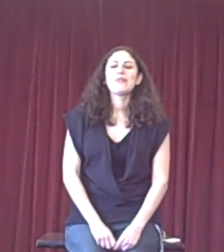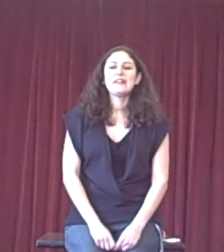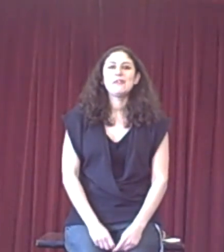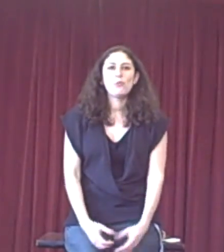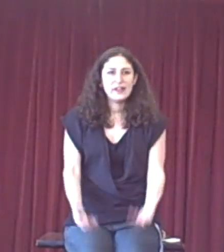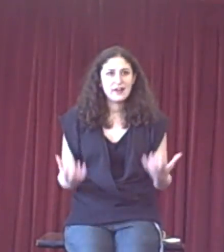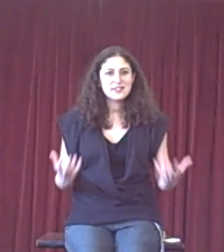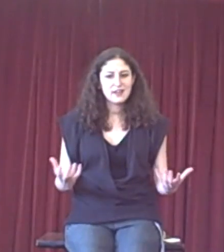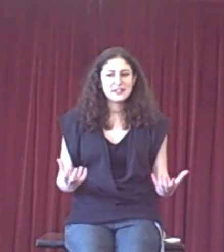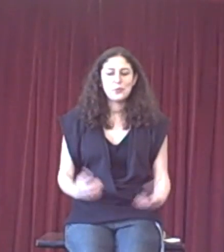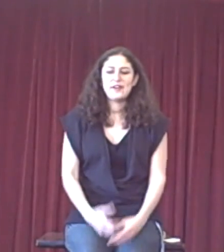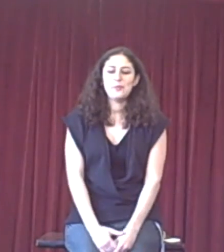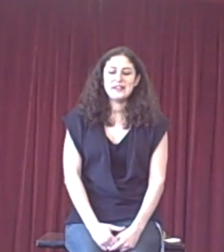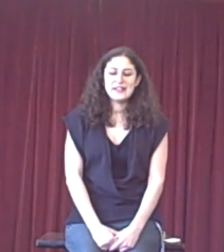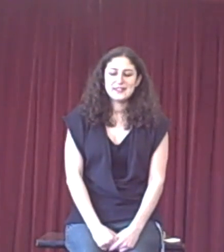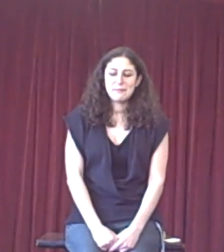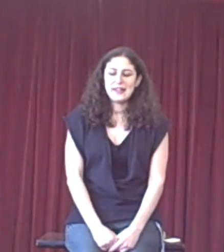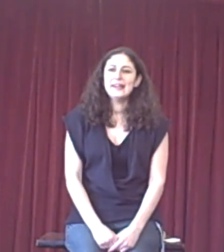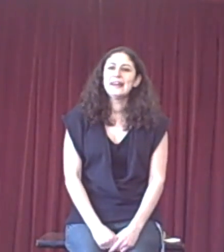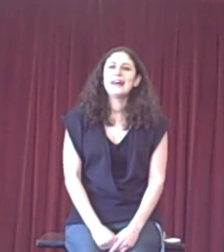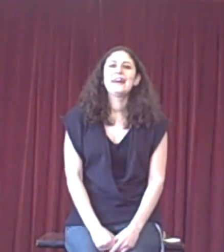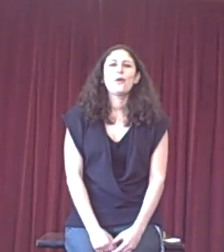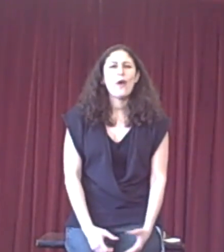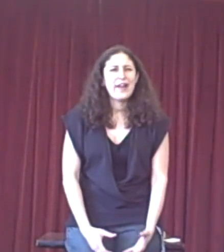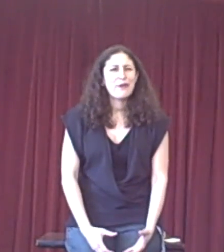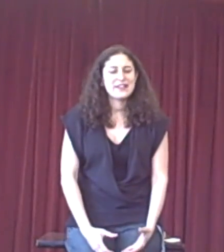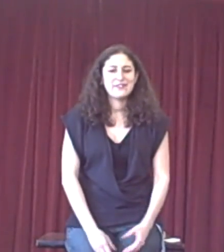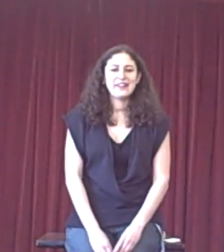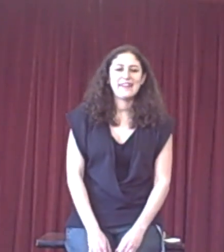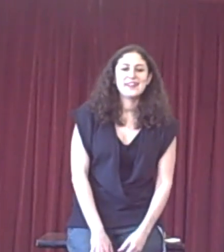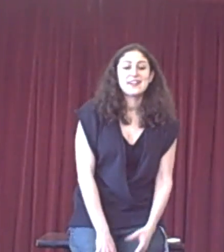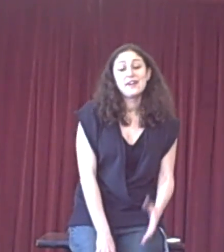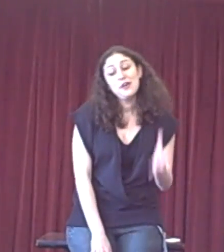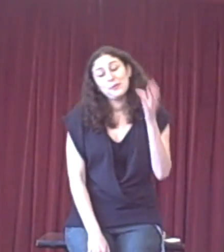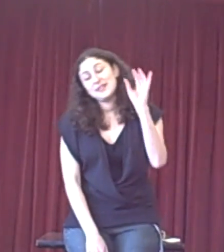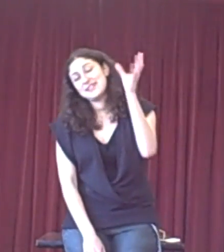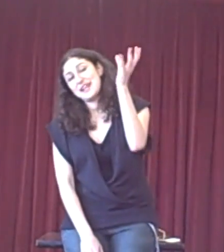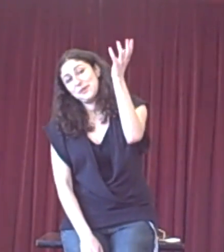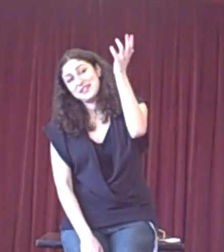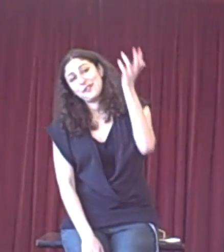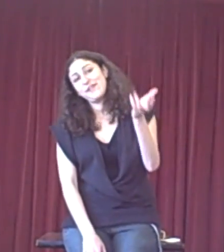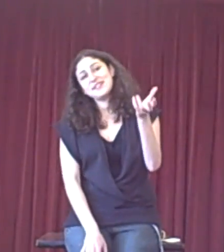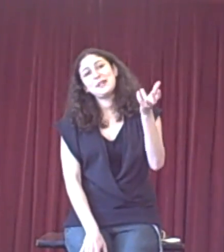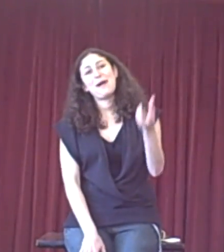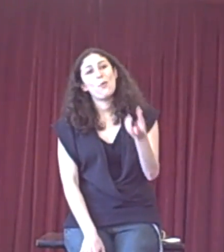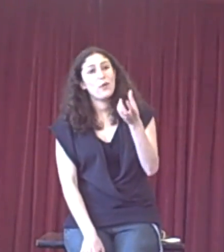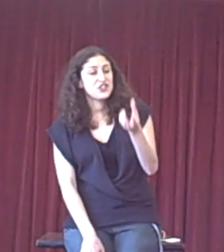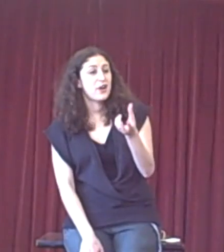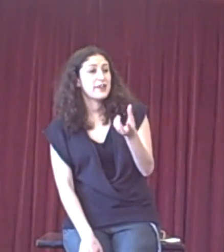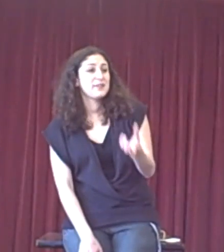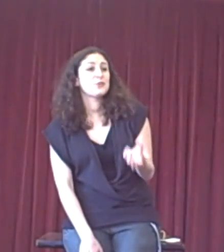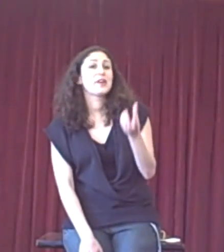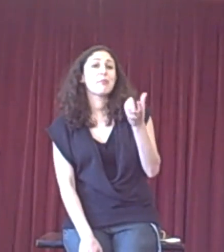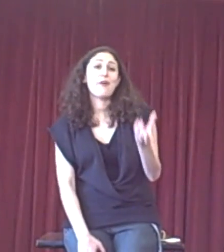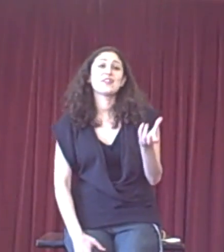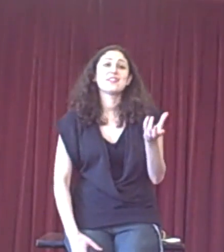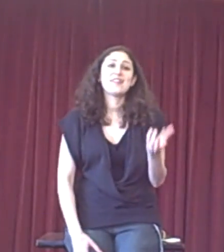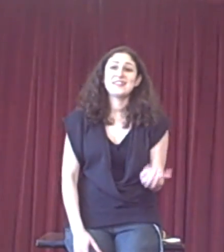really wanting our side to win and that we need to be quite aggressive to get that done, we need to think firstly about which arguments we're going to prioritise